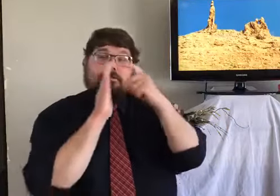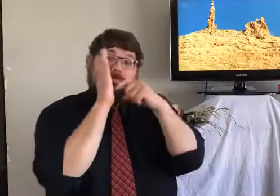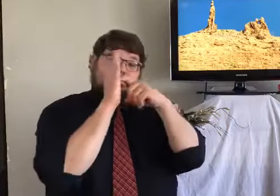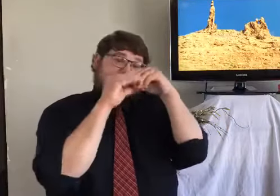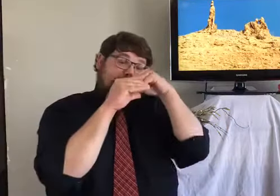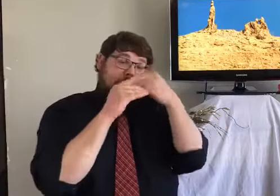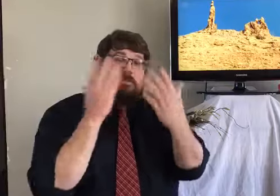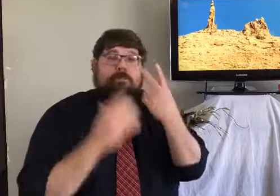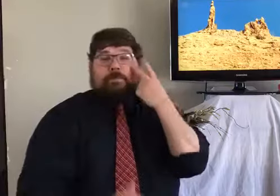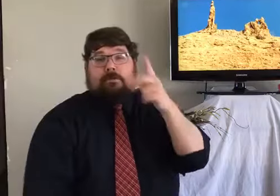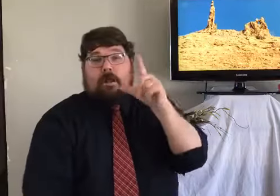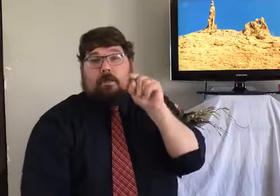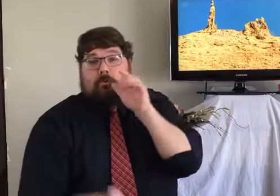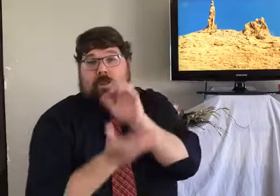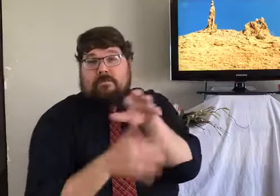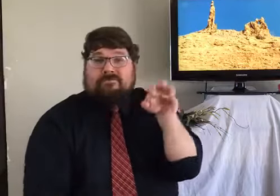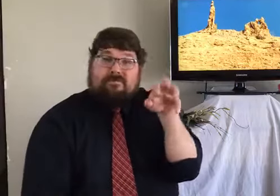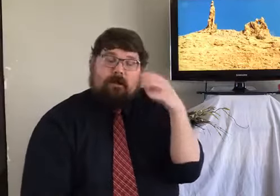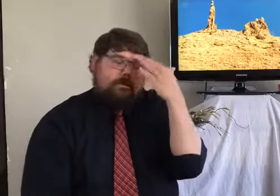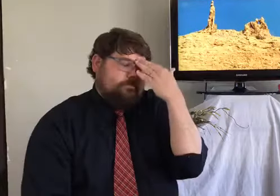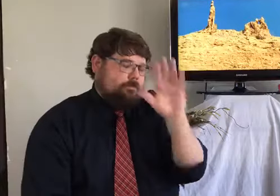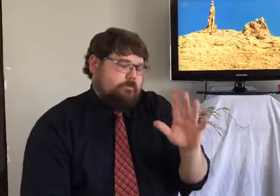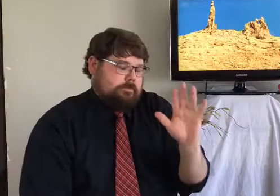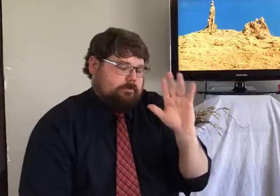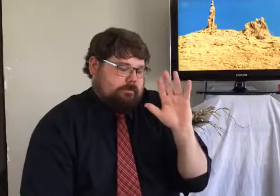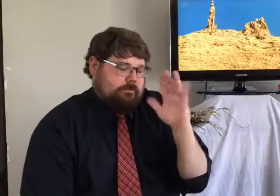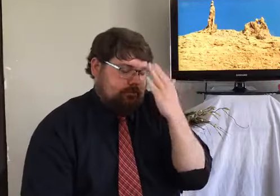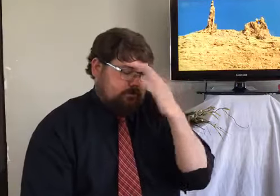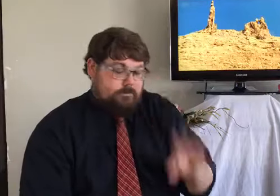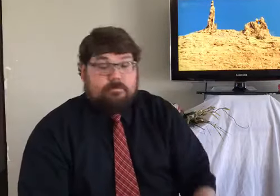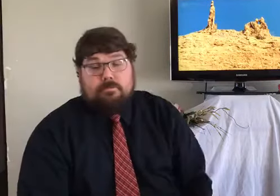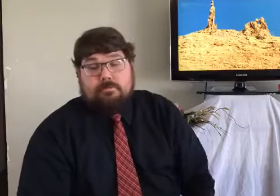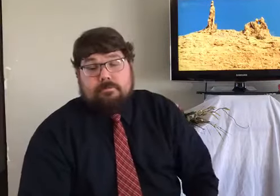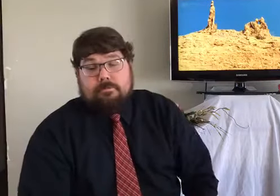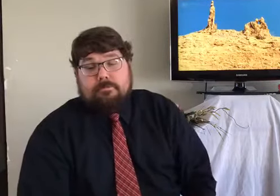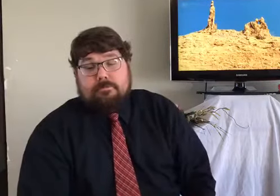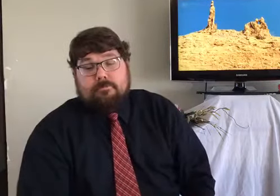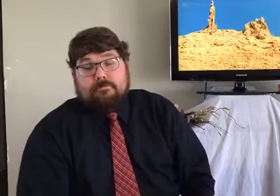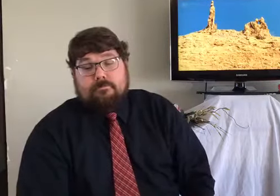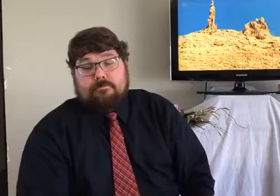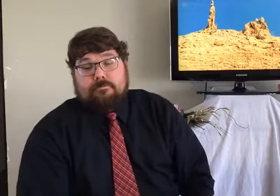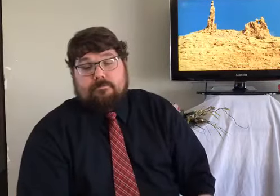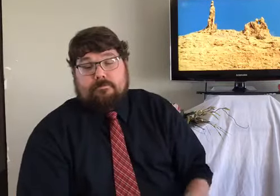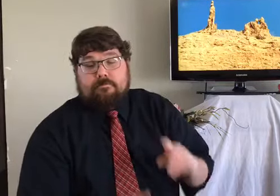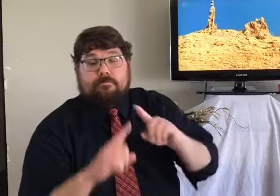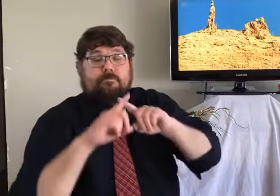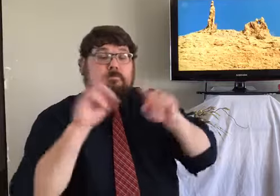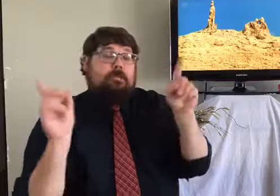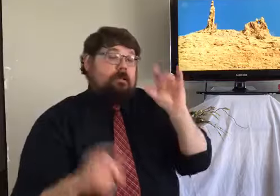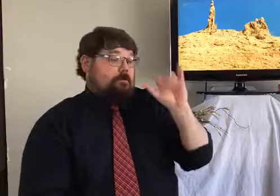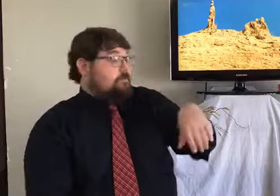you know, I'm sure it would be allowed. But if you wanted to dig through and see if there was a body in there, I don't know. Anyway.